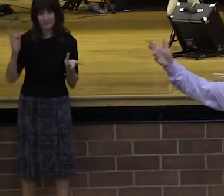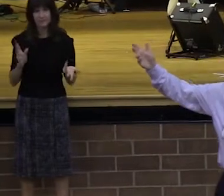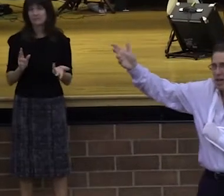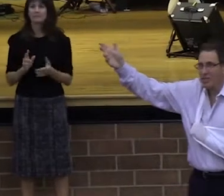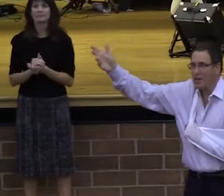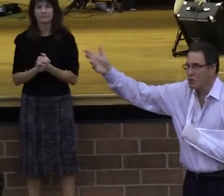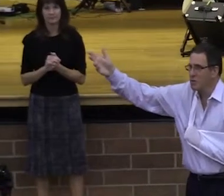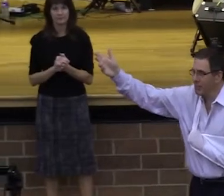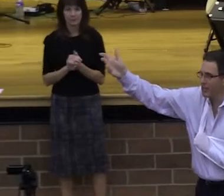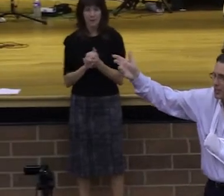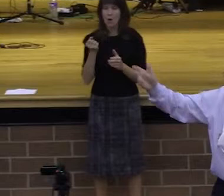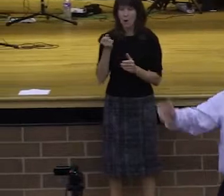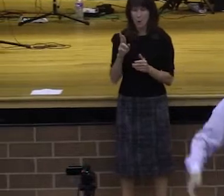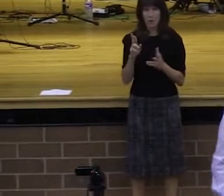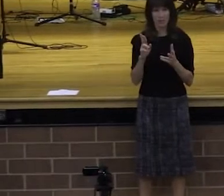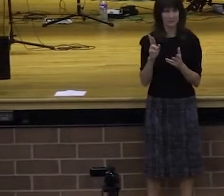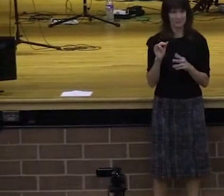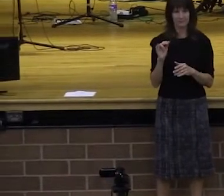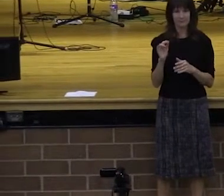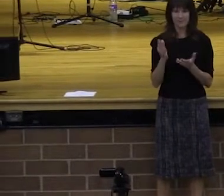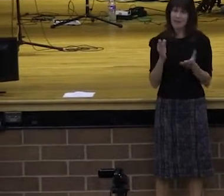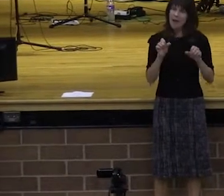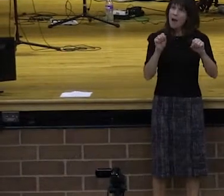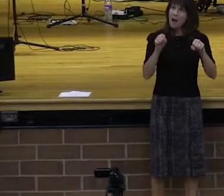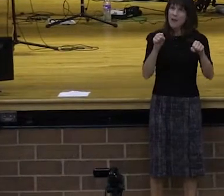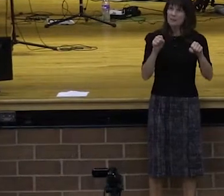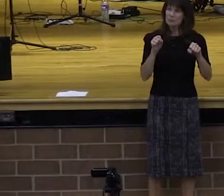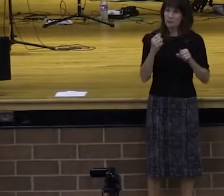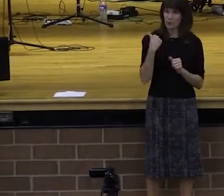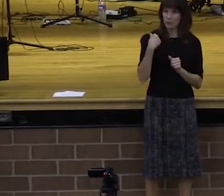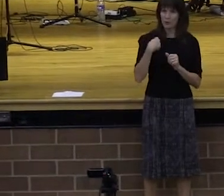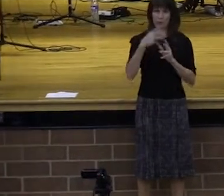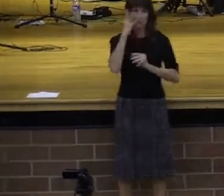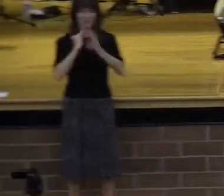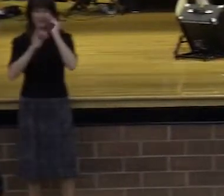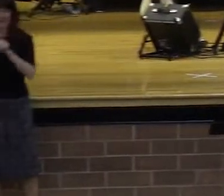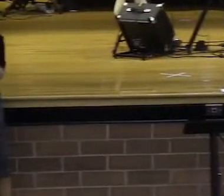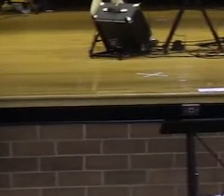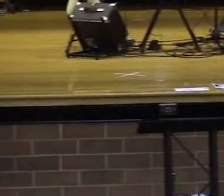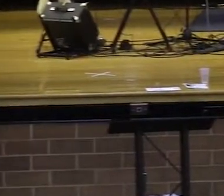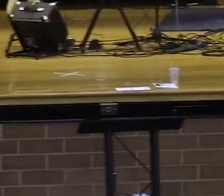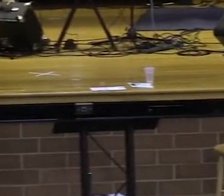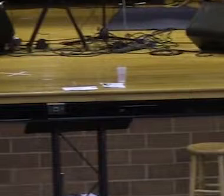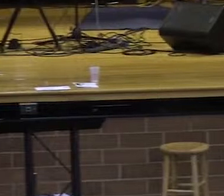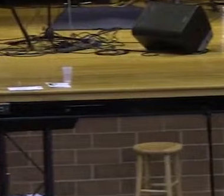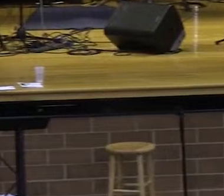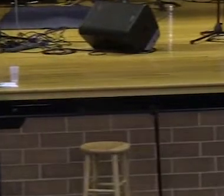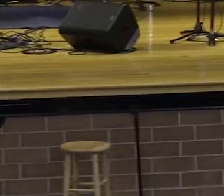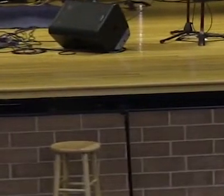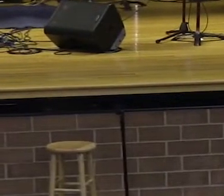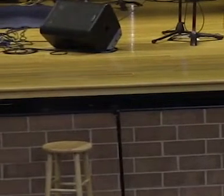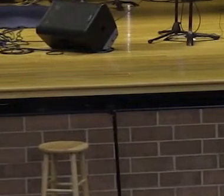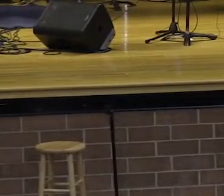Come on. As any human beings here, have you ever had a forgiveness victory where you just needed to forgive somebody and you did not